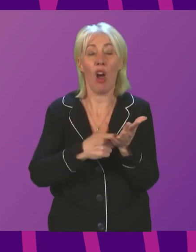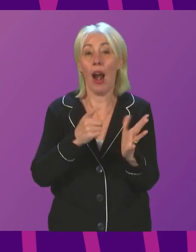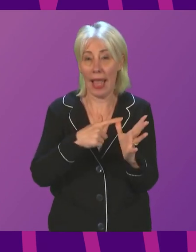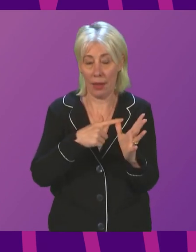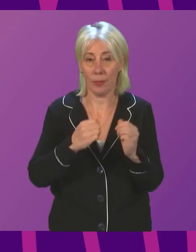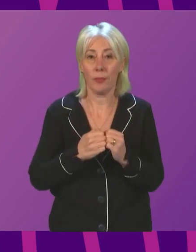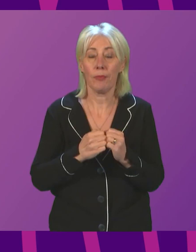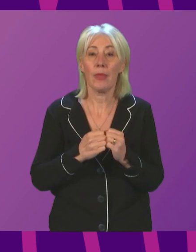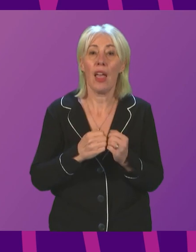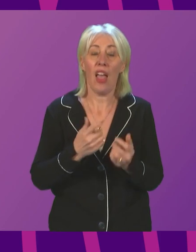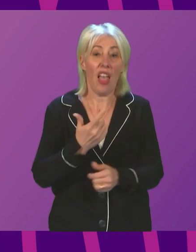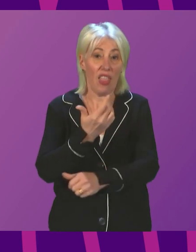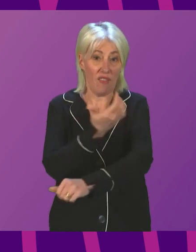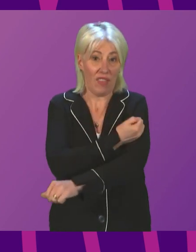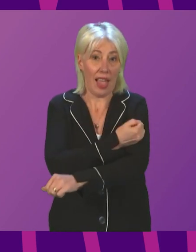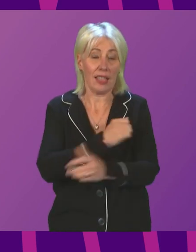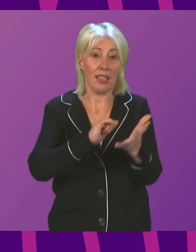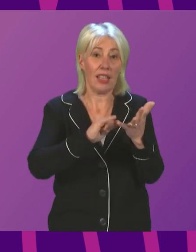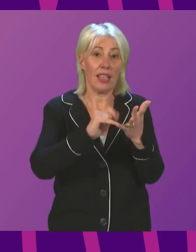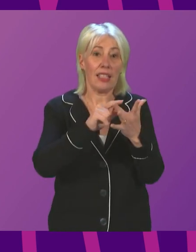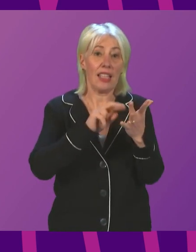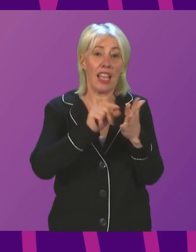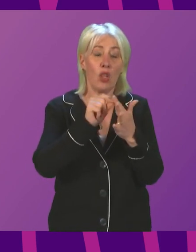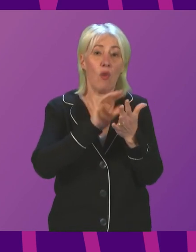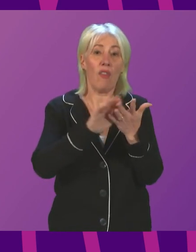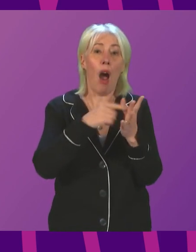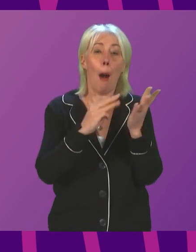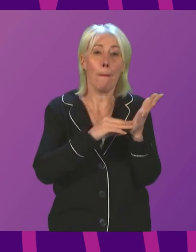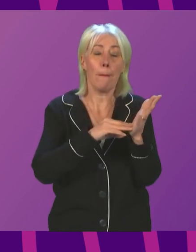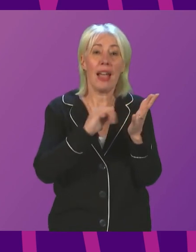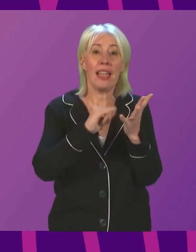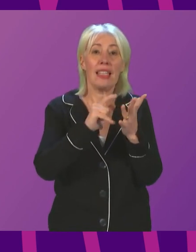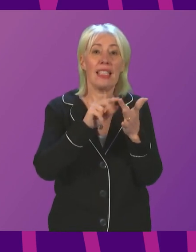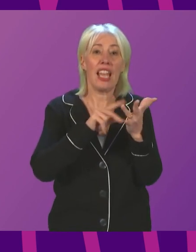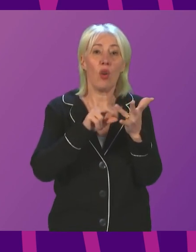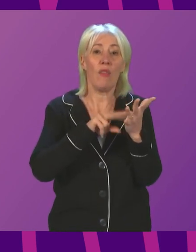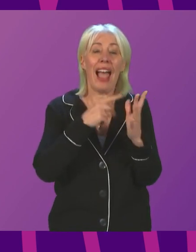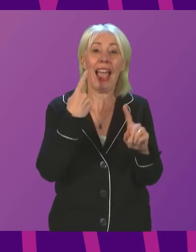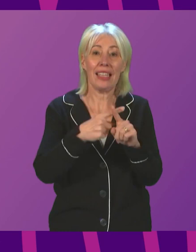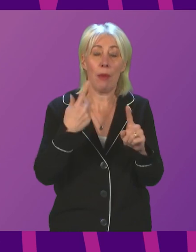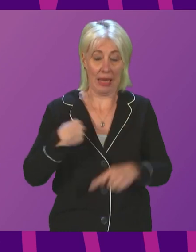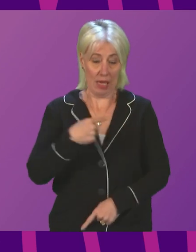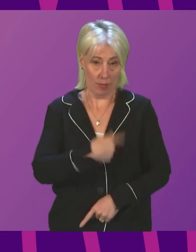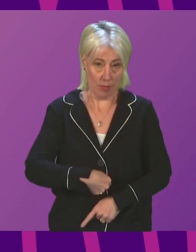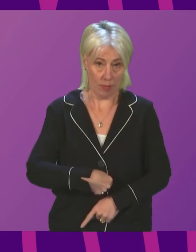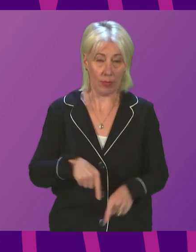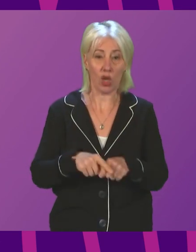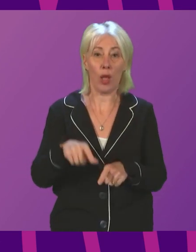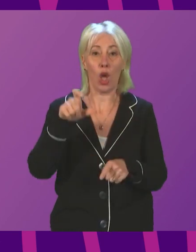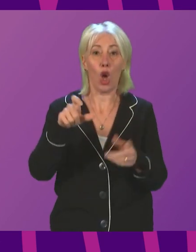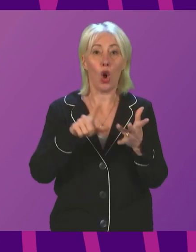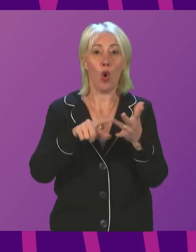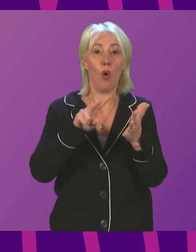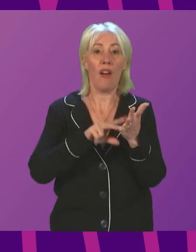These individual vaccines are Sinopharm and Sinovac manufactured in China and Covaxin manufactured